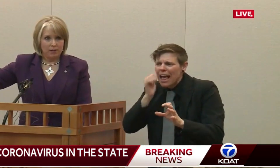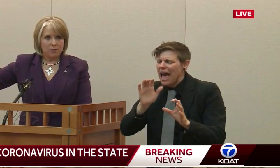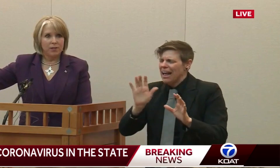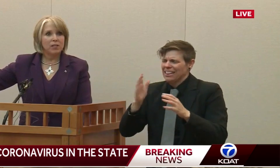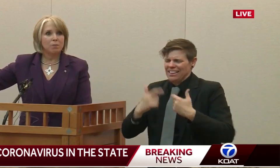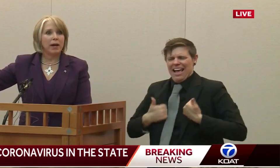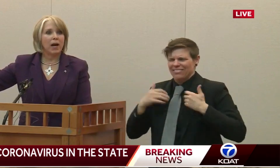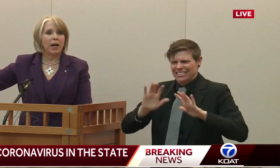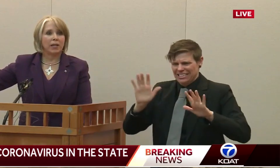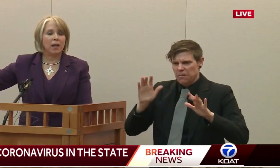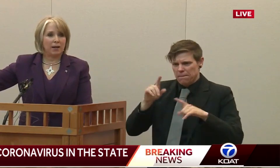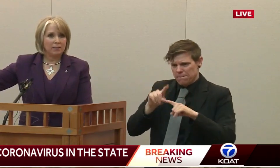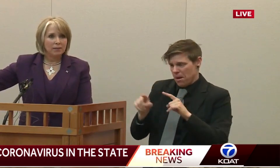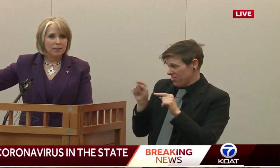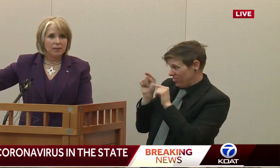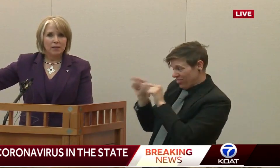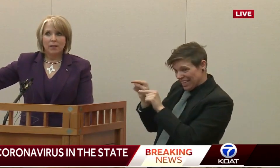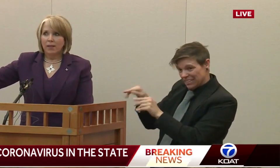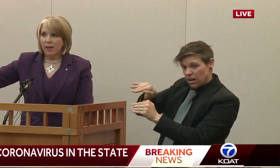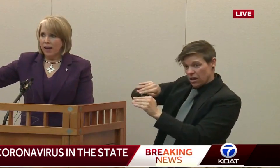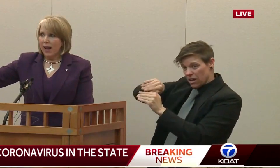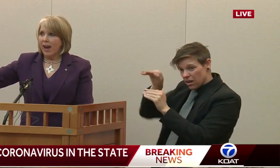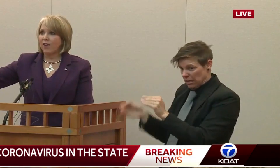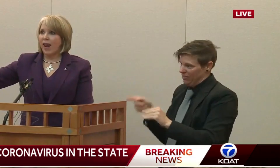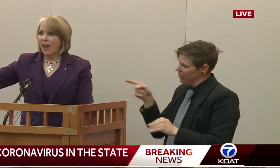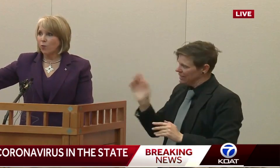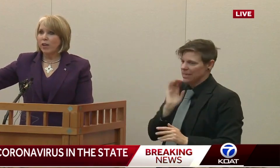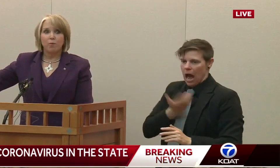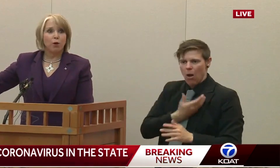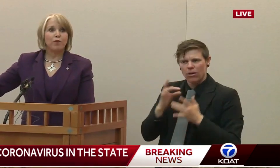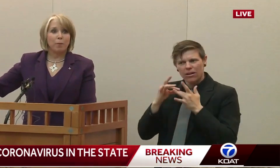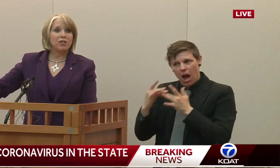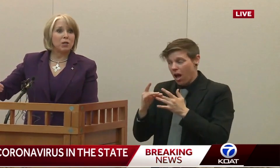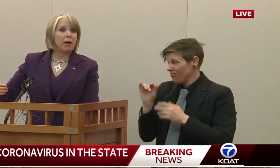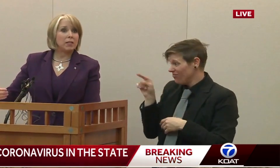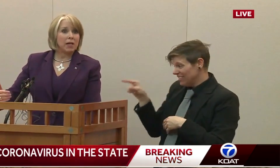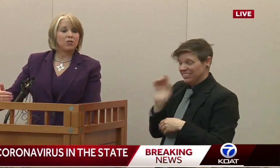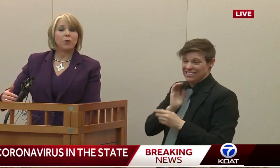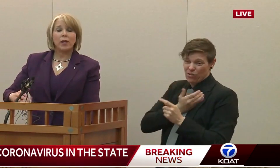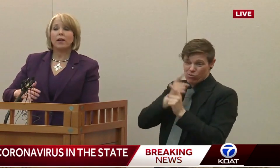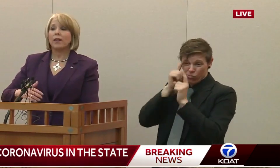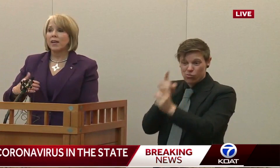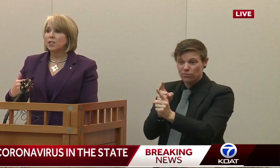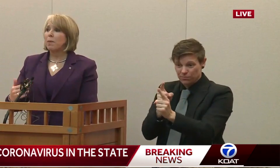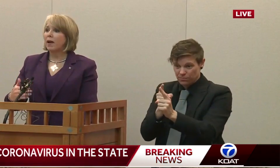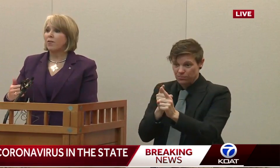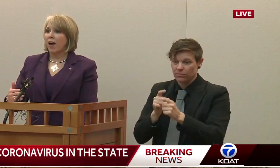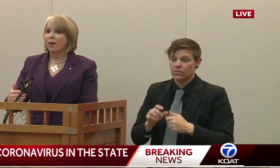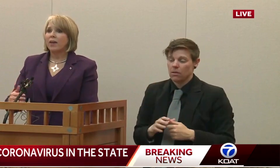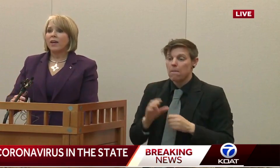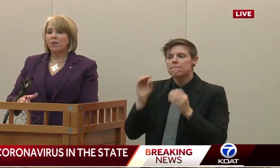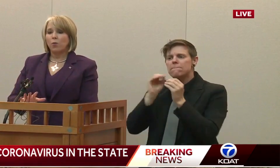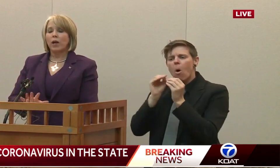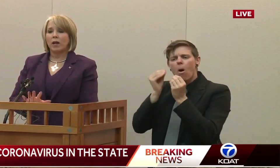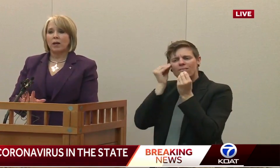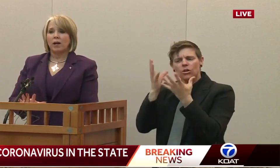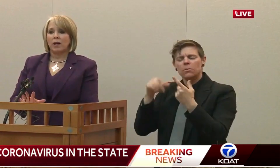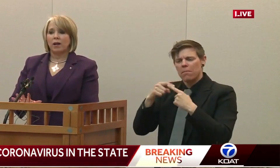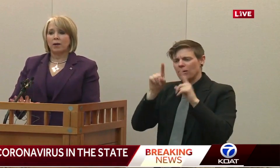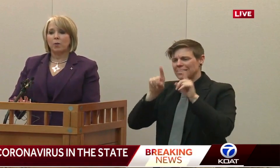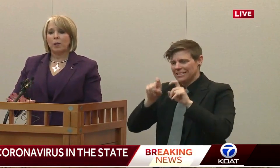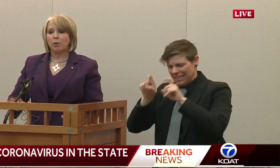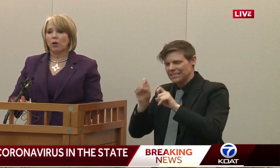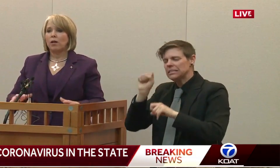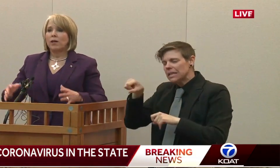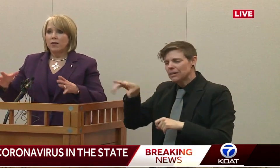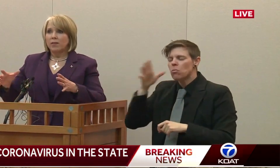curve. So this is my guiding line. And as we get more information about tests, so expect that. And we got a,